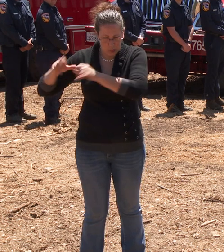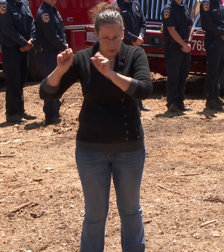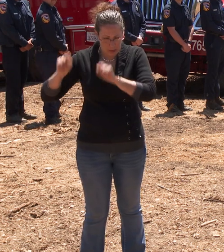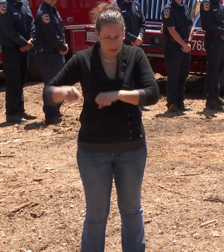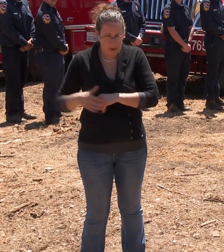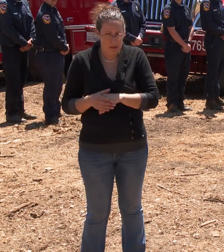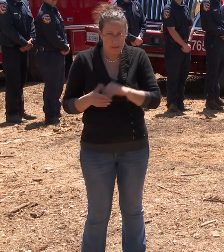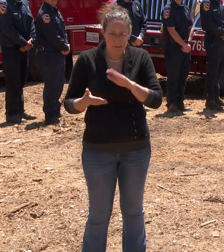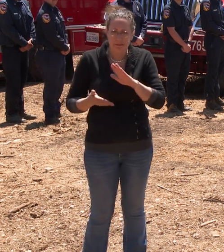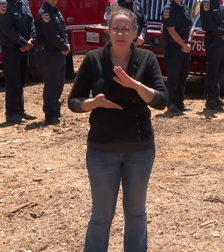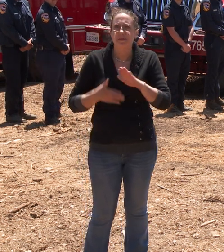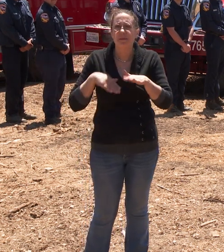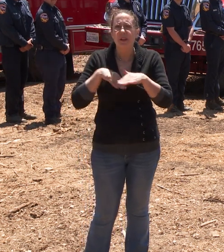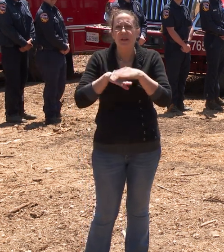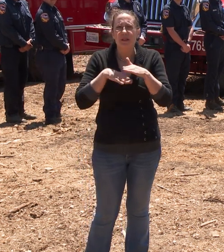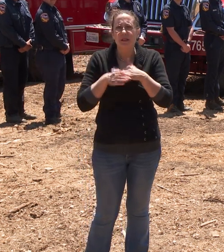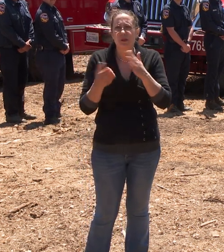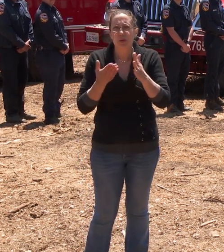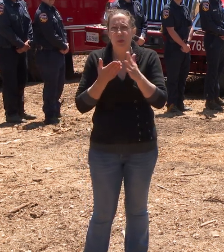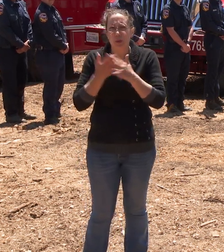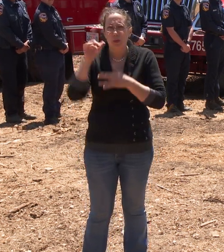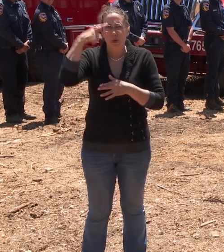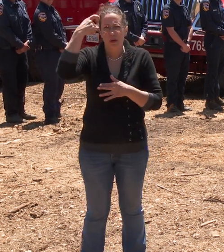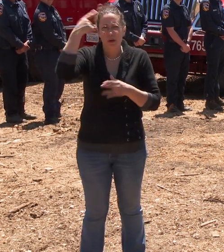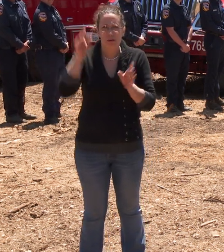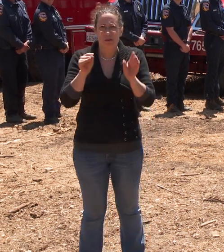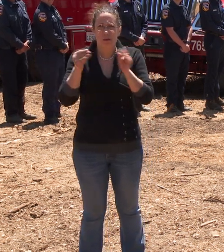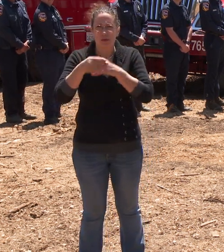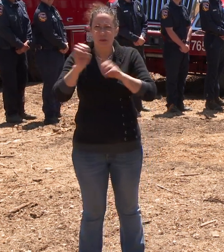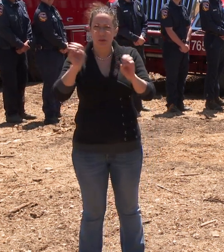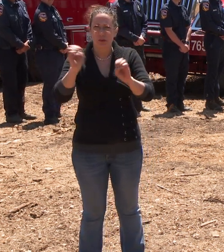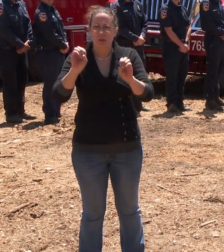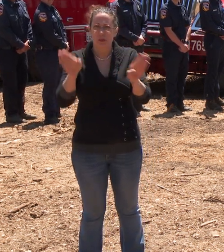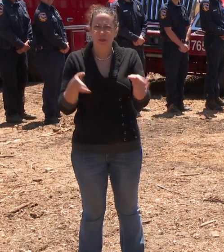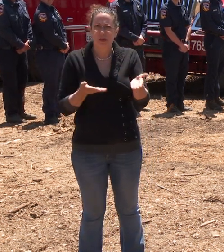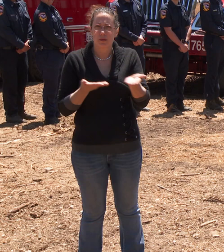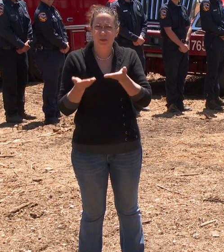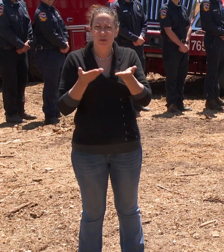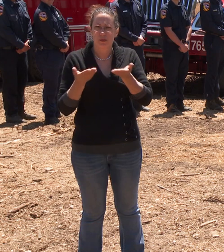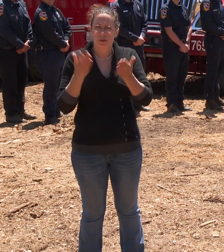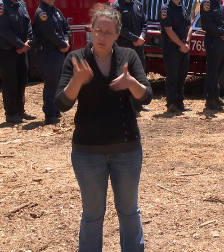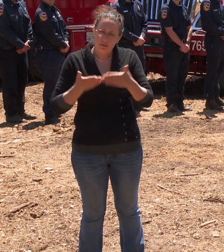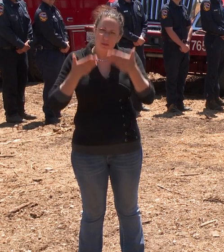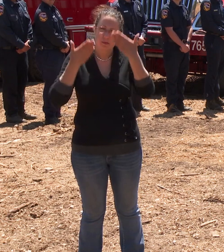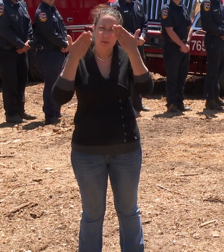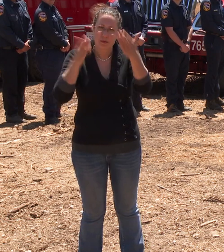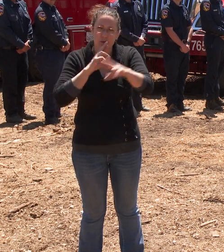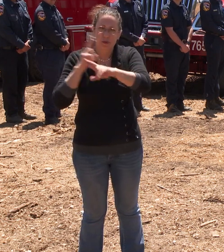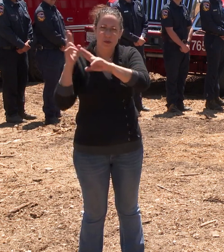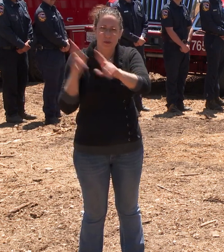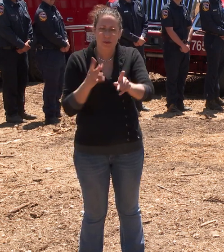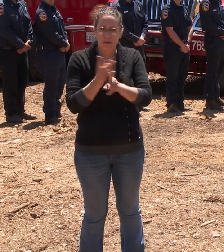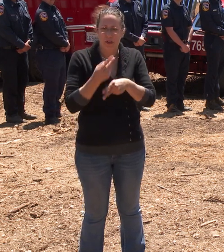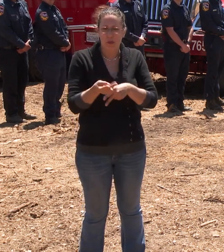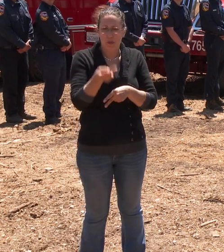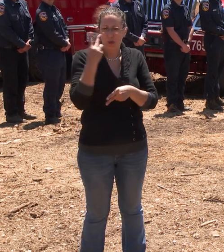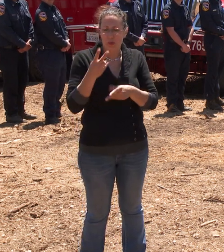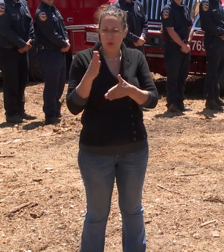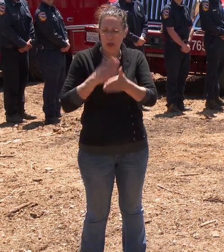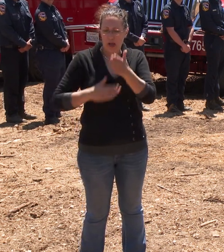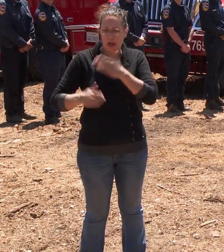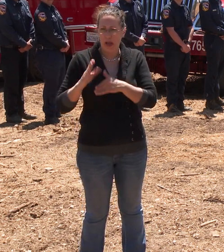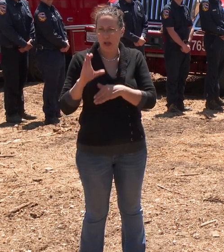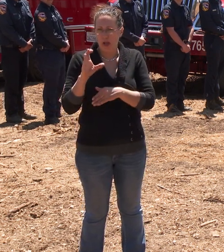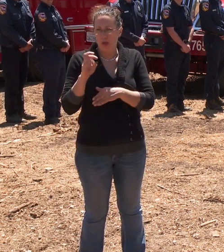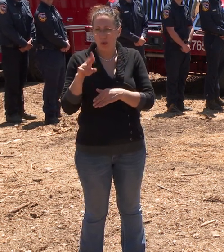can be accessed through the Governor's Office of Emergency Service and provide a myriad of response assets from type two hand crews which we stand